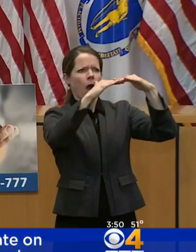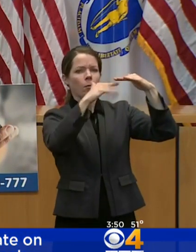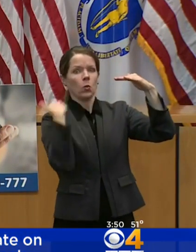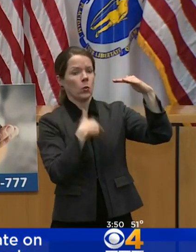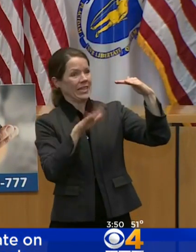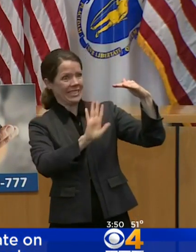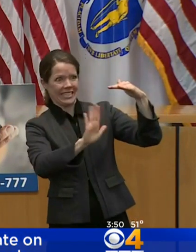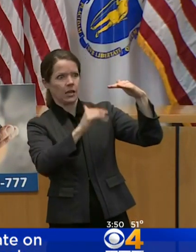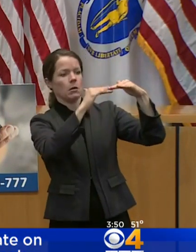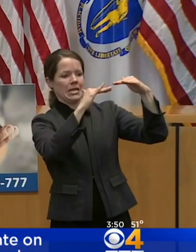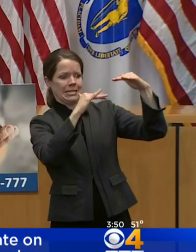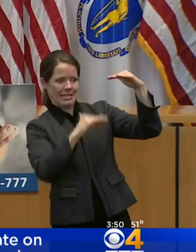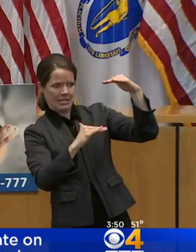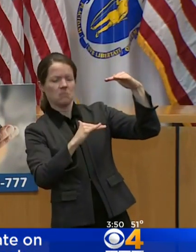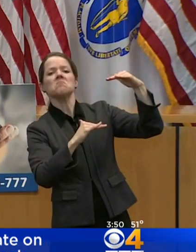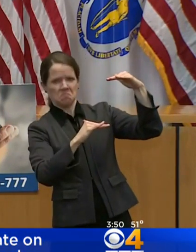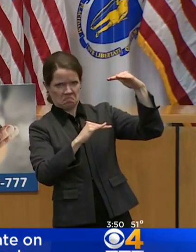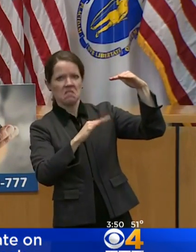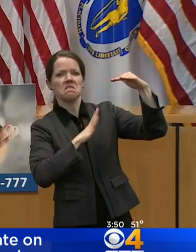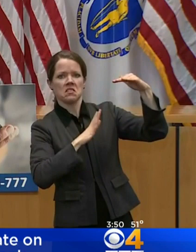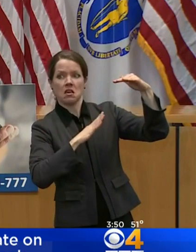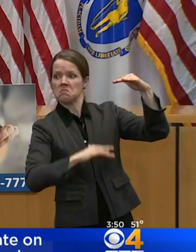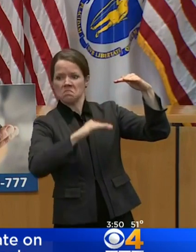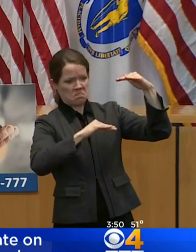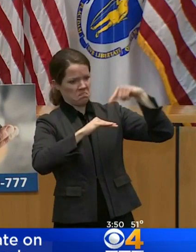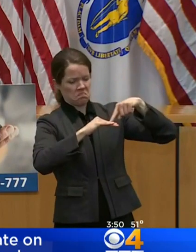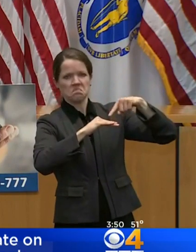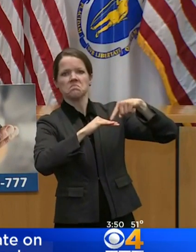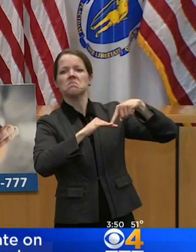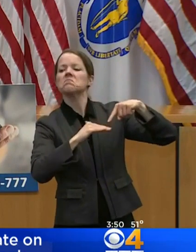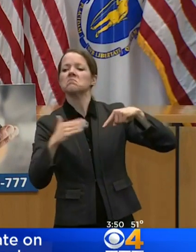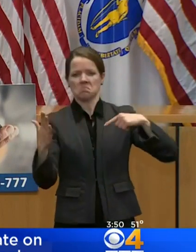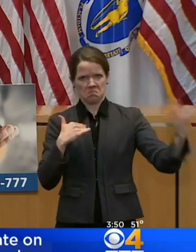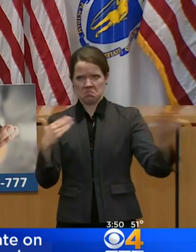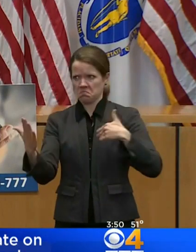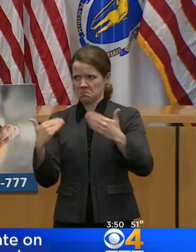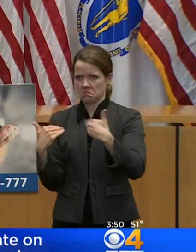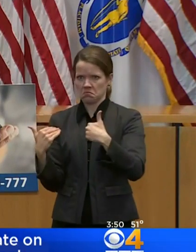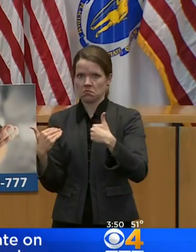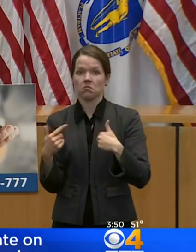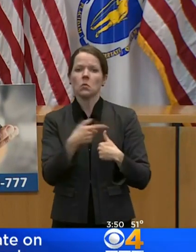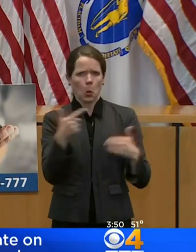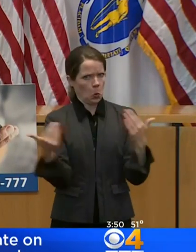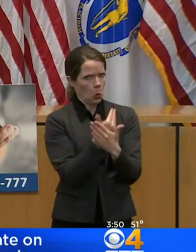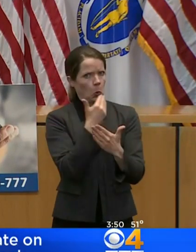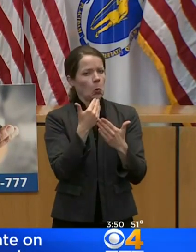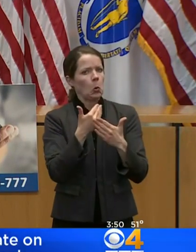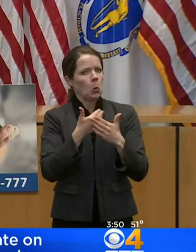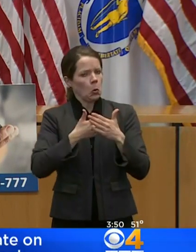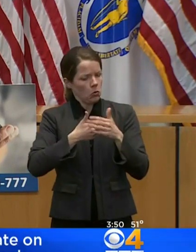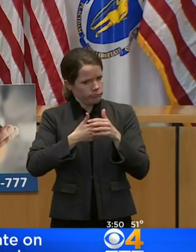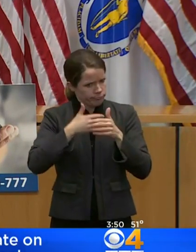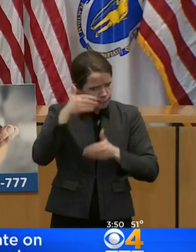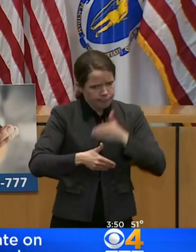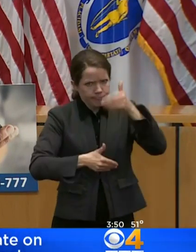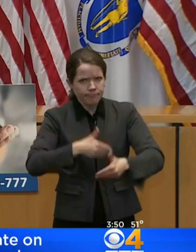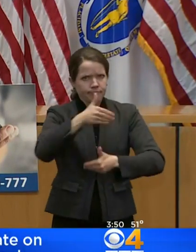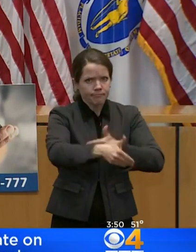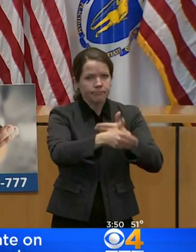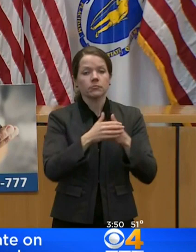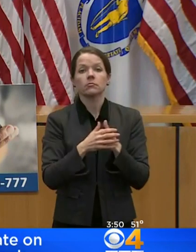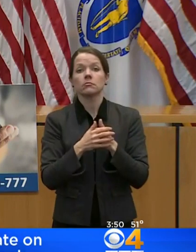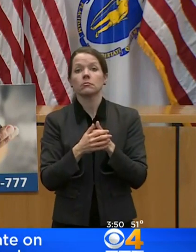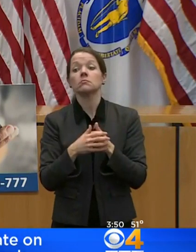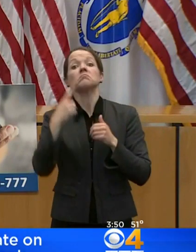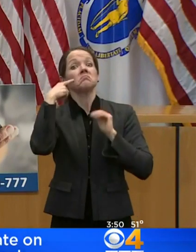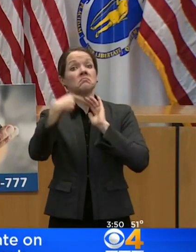and enforce social distancing policies including marked social distancing lines beginning six feet away from all